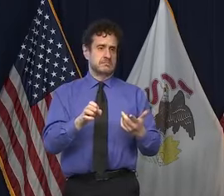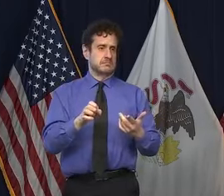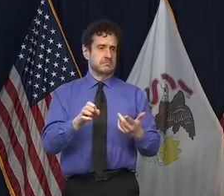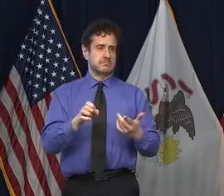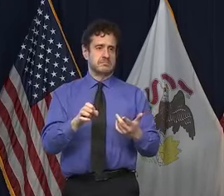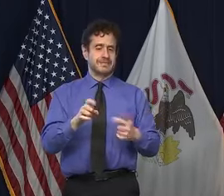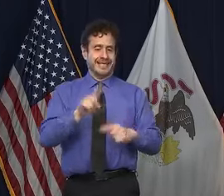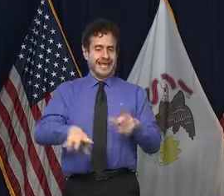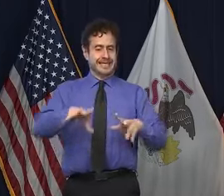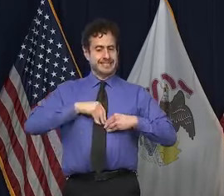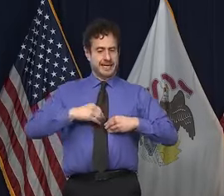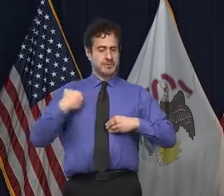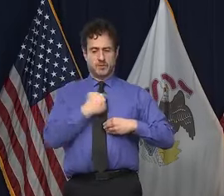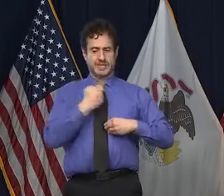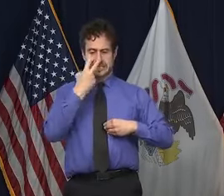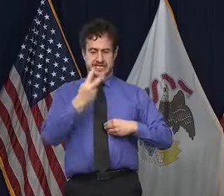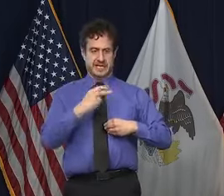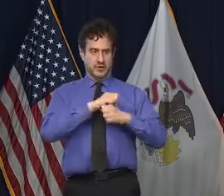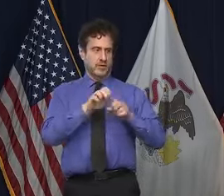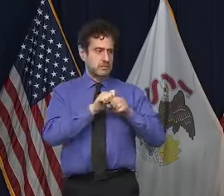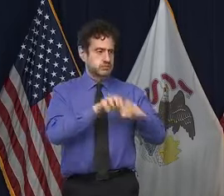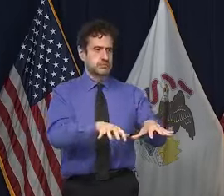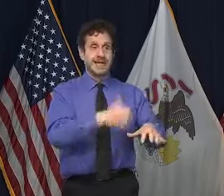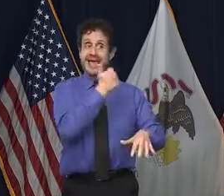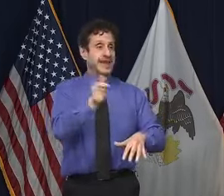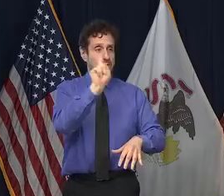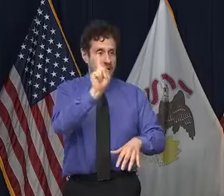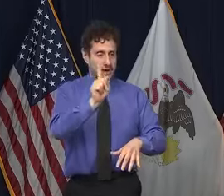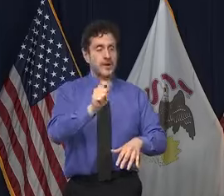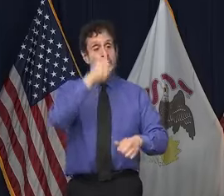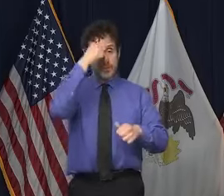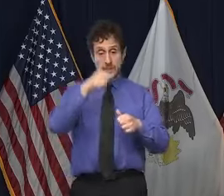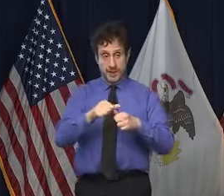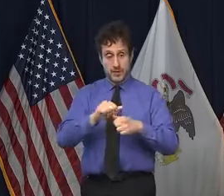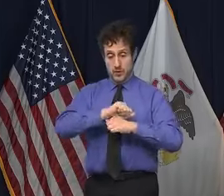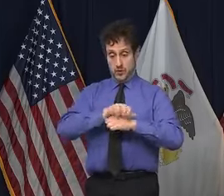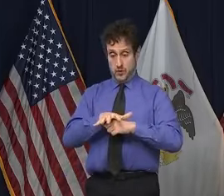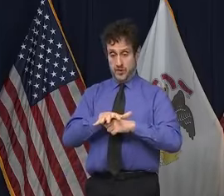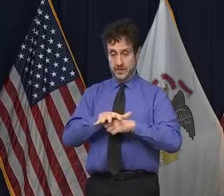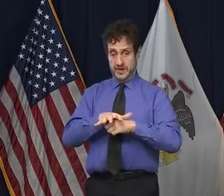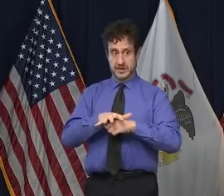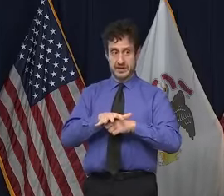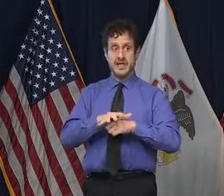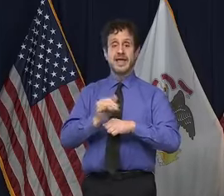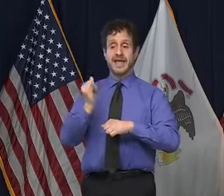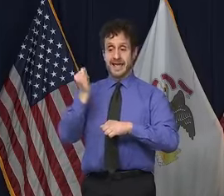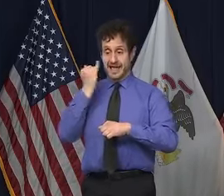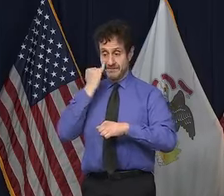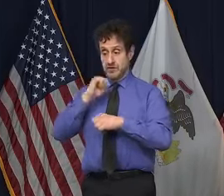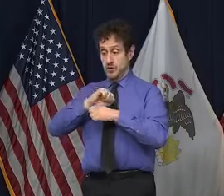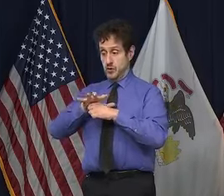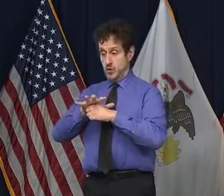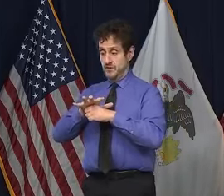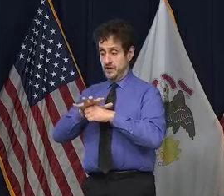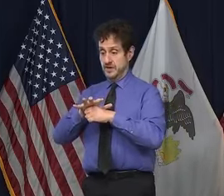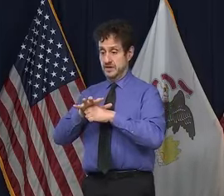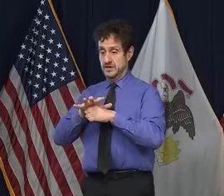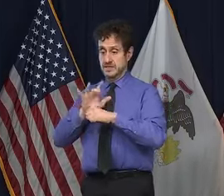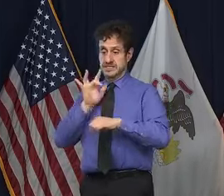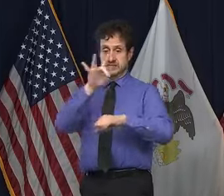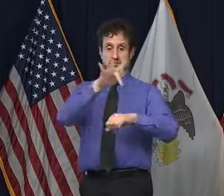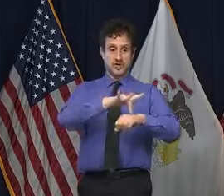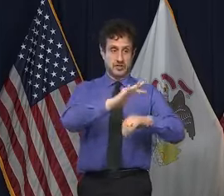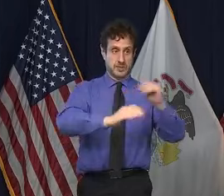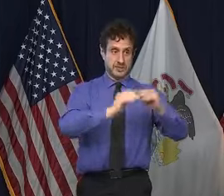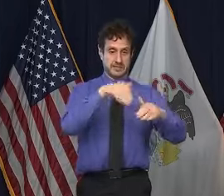rampant infection somewhere. Now, remember, this virus is virulent. Whenever it gets into a facility like this, and it usually comes